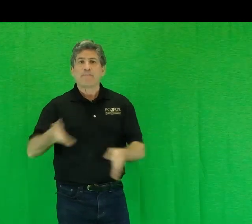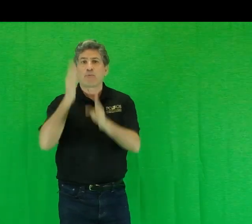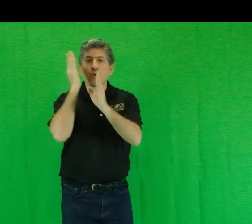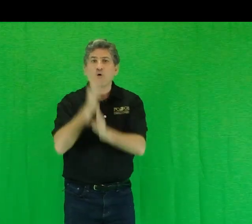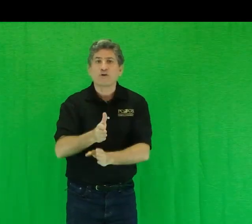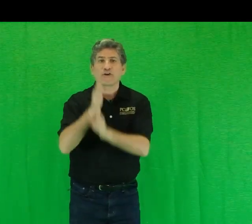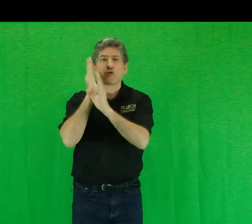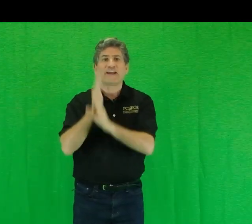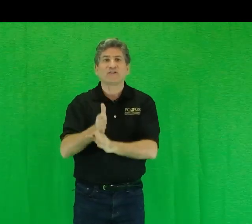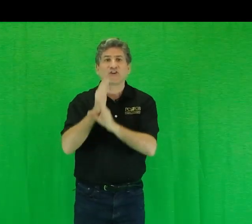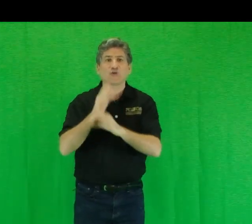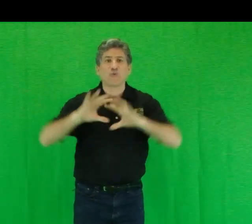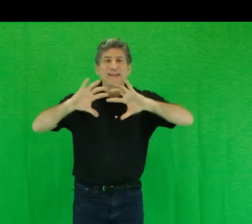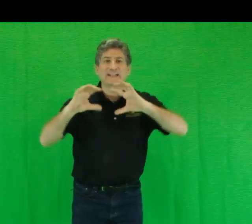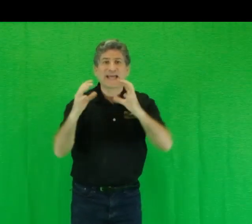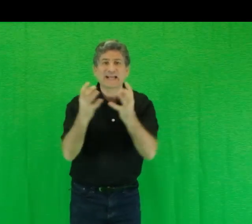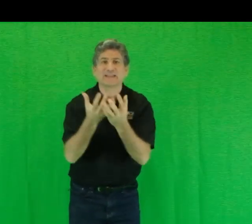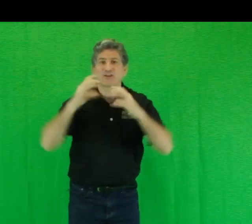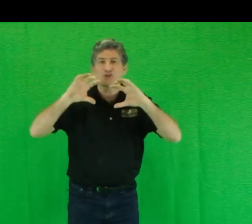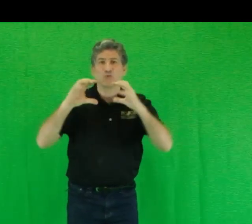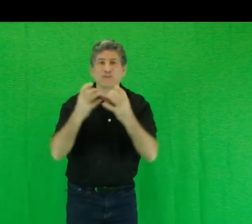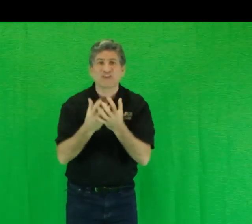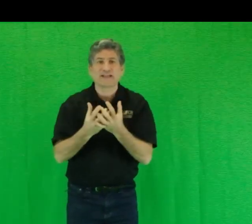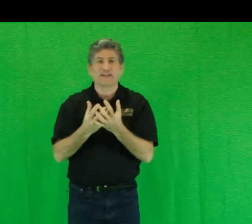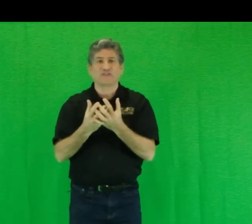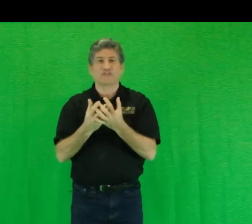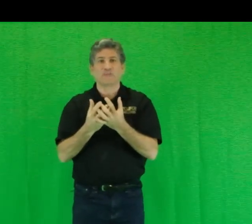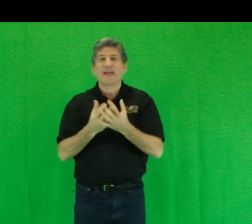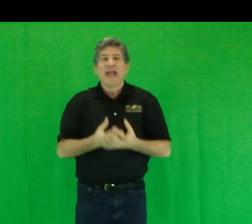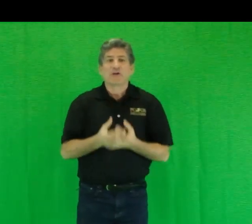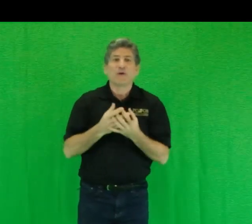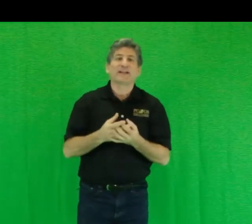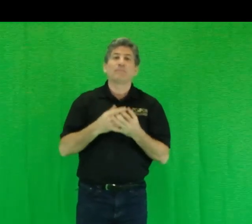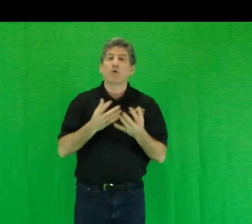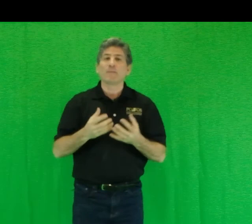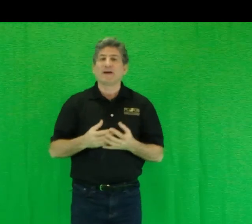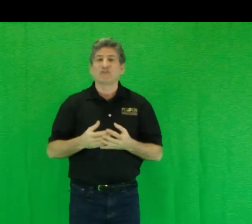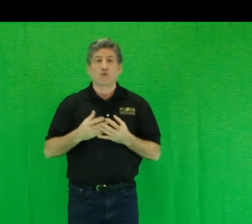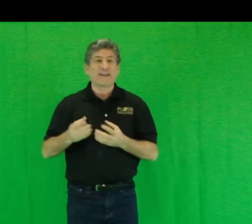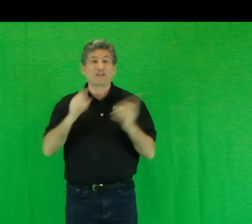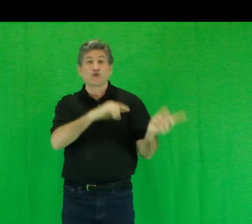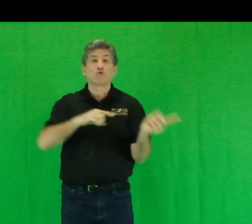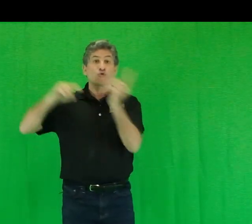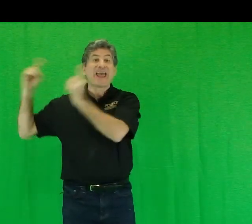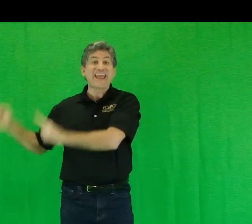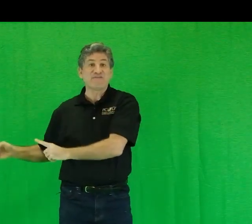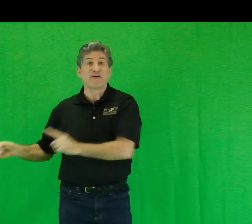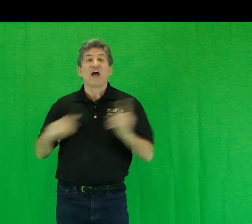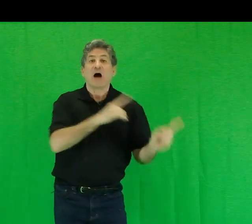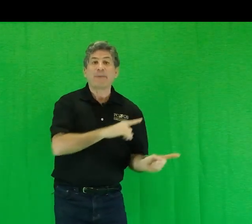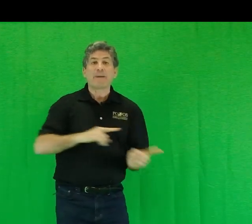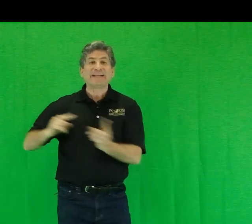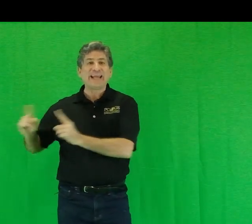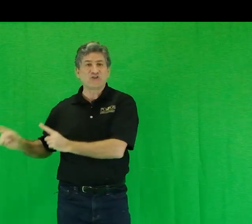broke the cradle-to-cradle ecological recycling system and created a more abundant cradle-to-grave abomination.